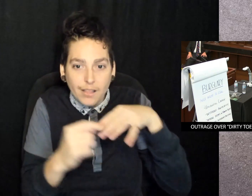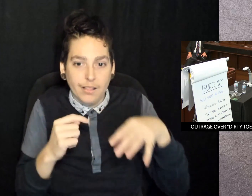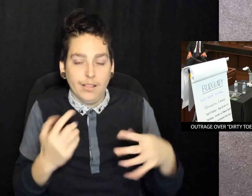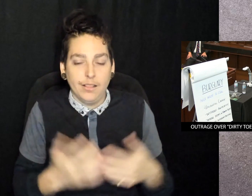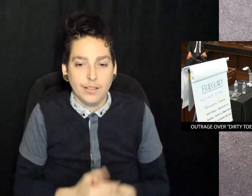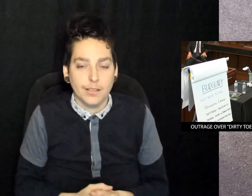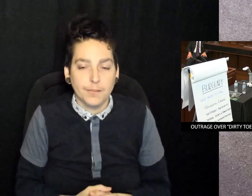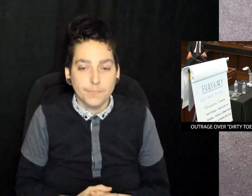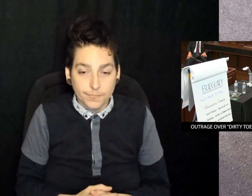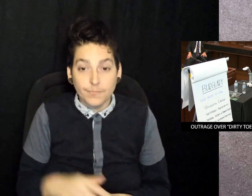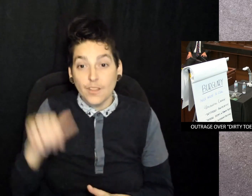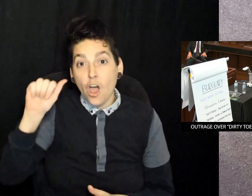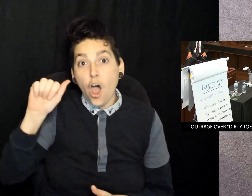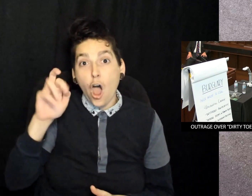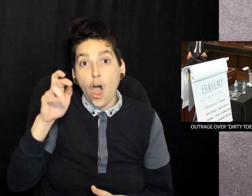cover his long, dirty toenails.